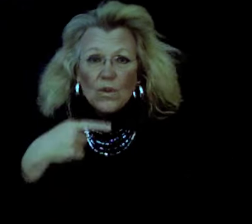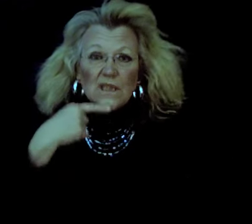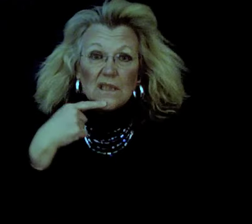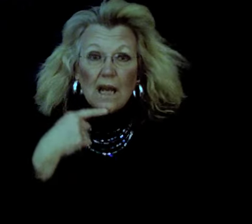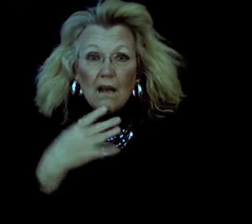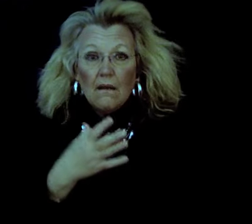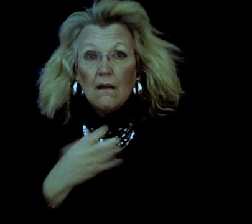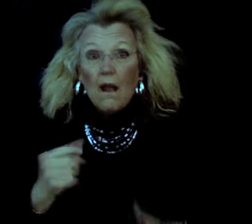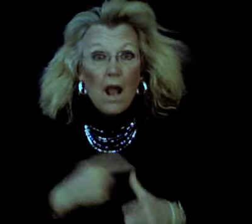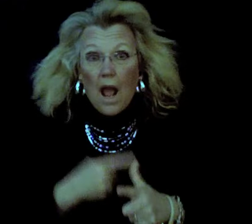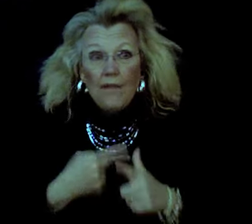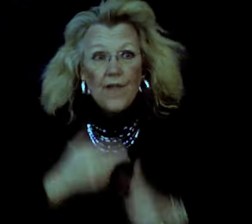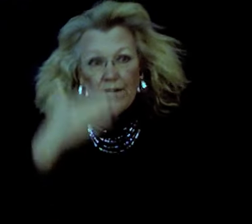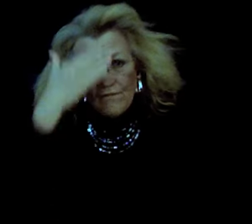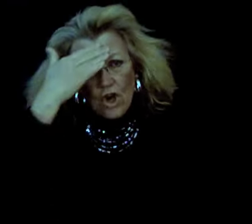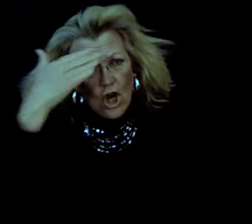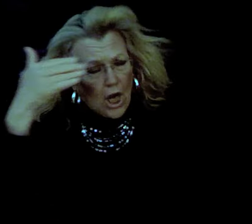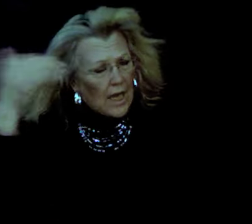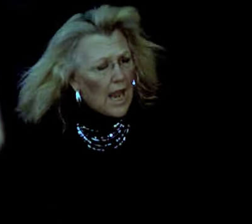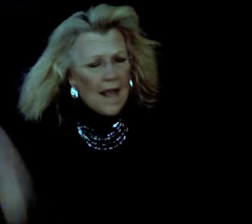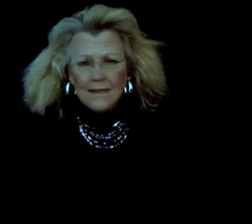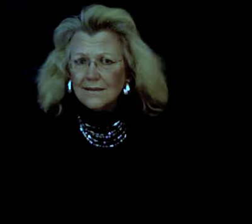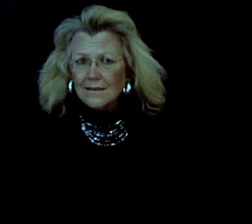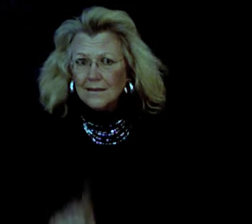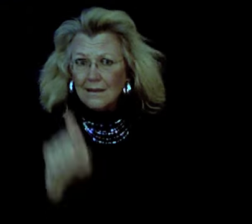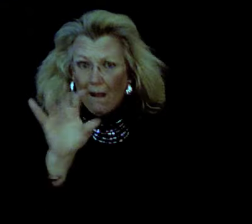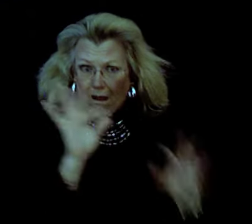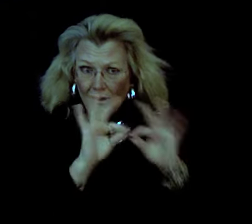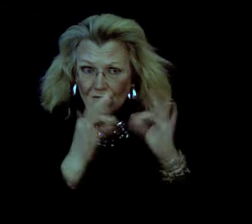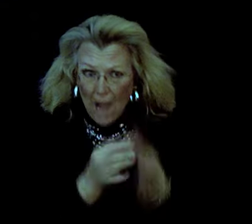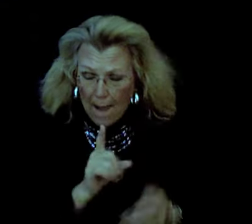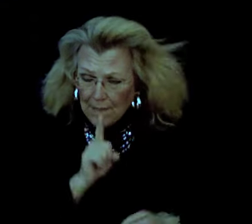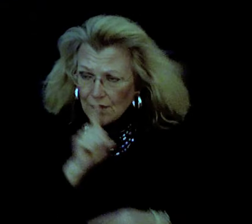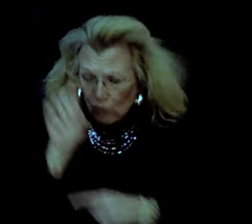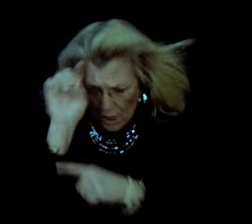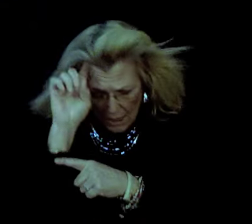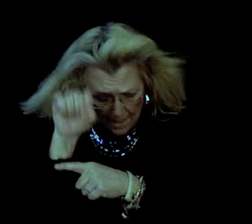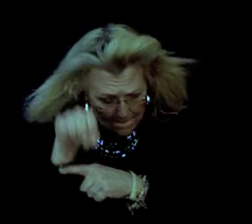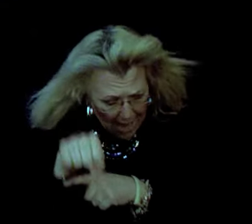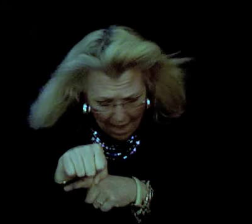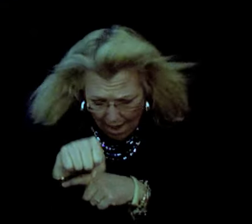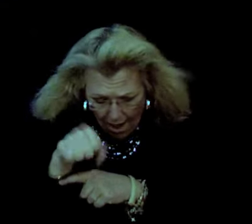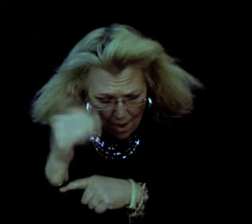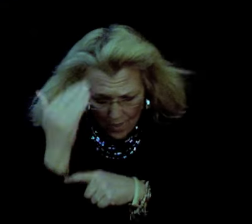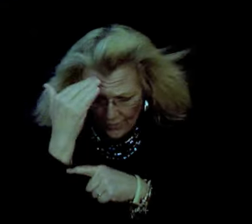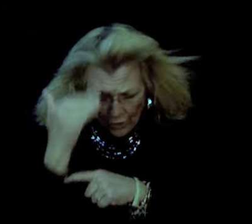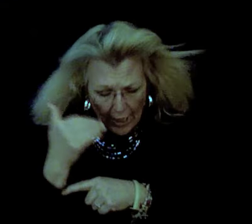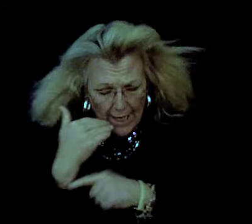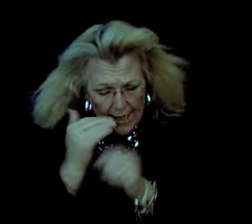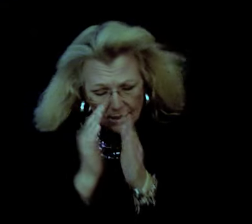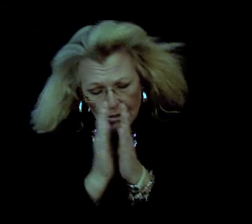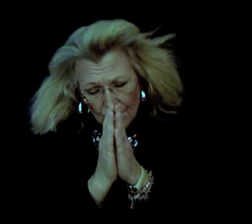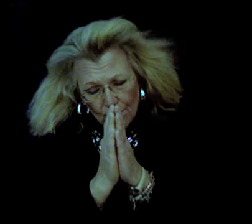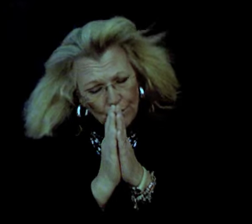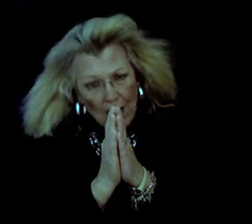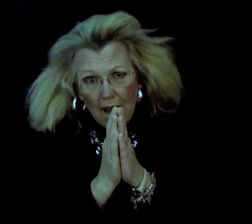would say And then forget Families really bow their heads to pray